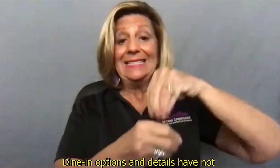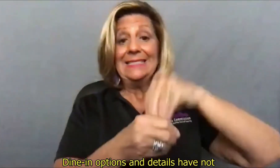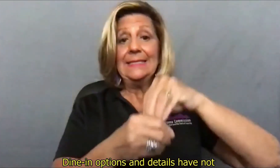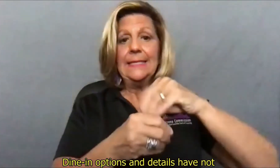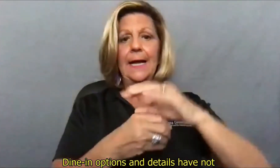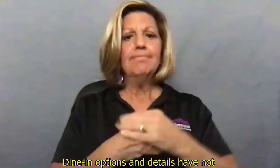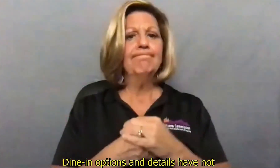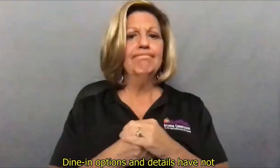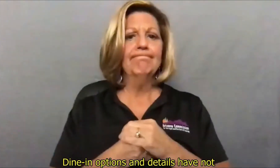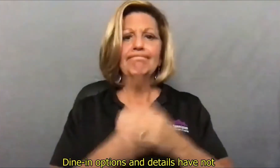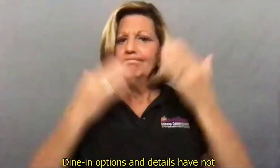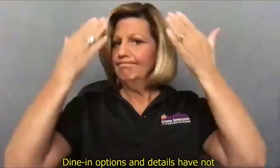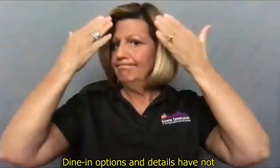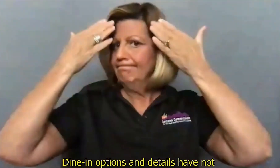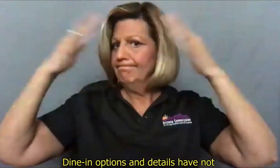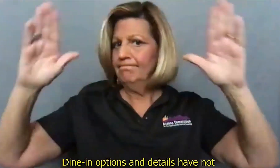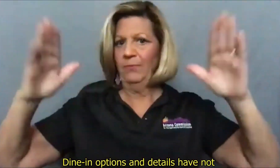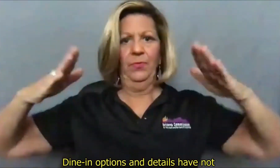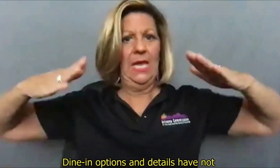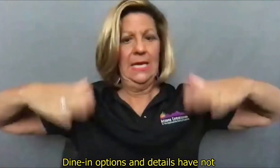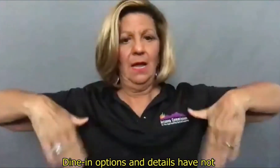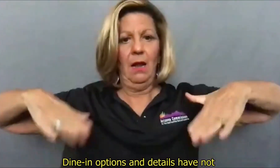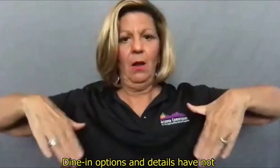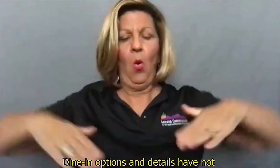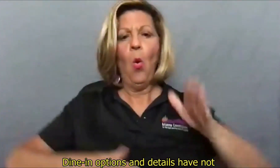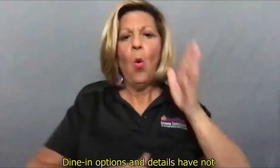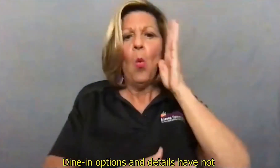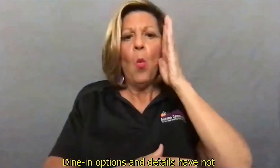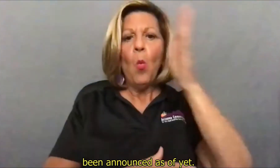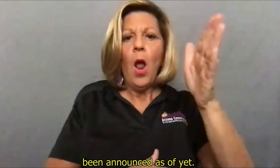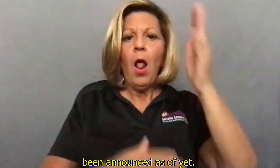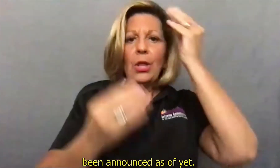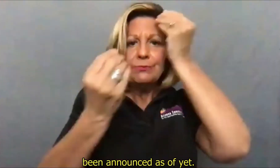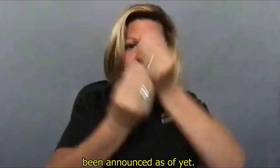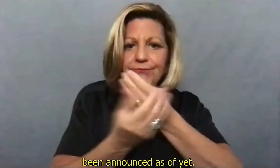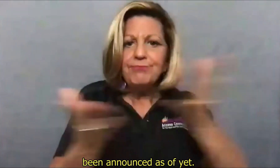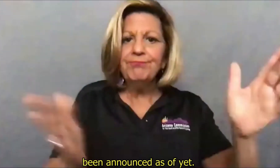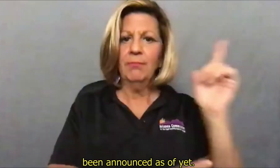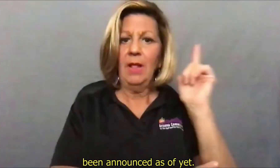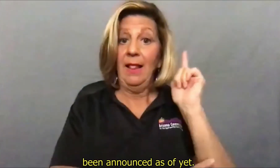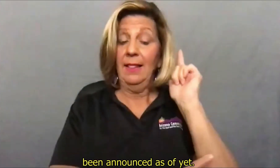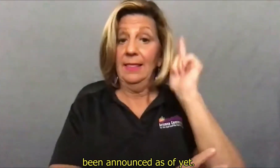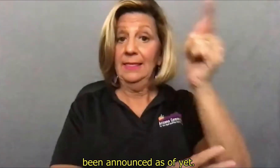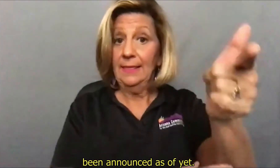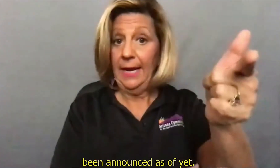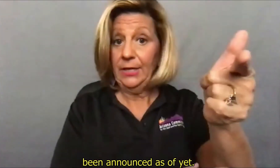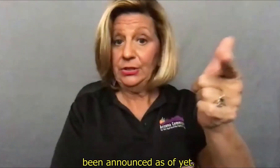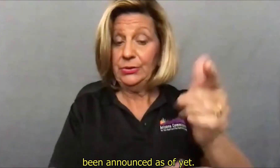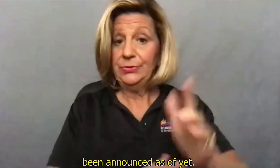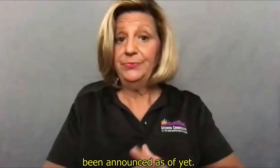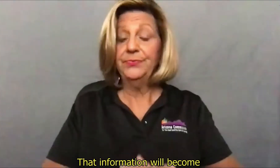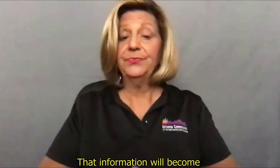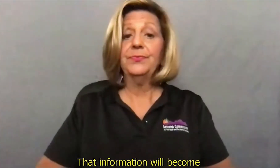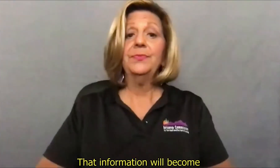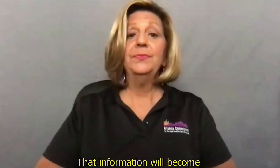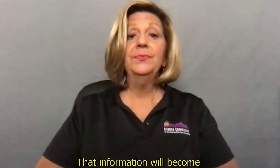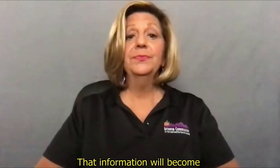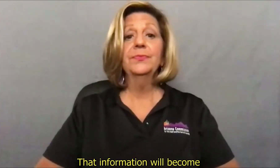Dine-in options and details have not been announced as of yet. That information will